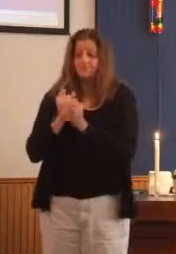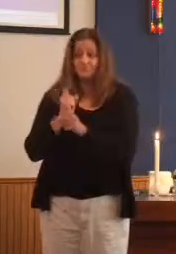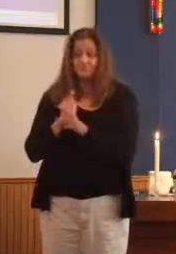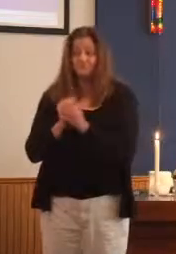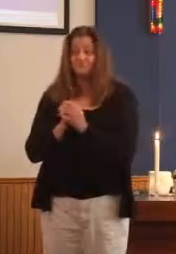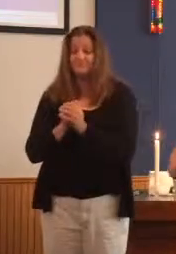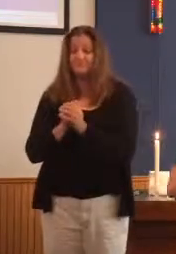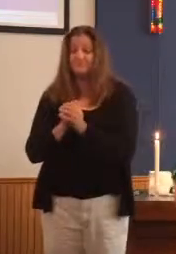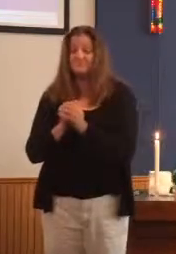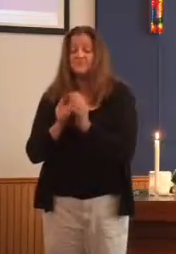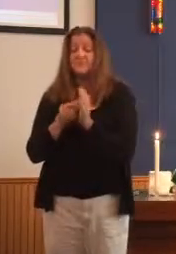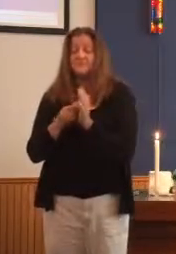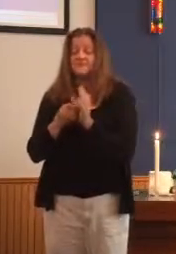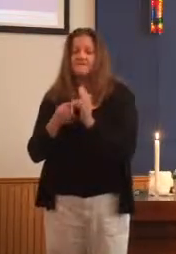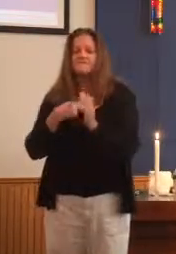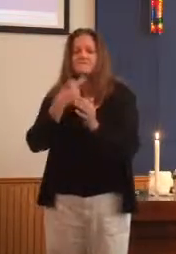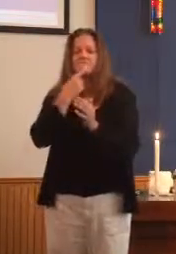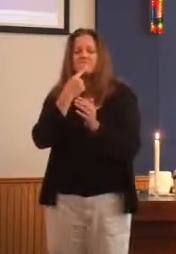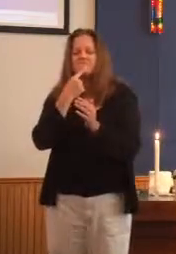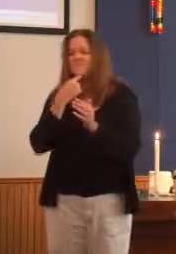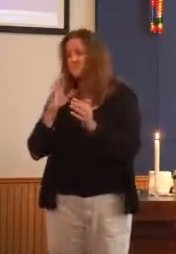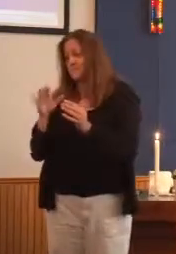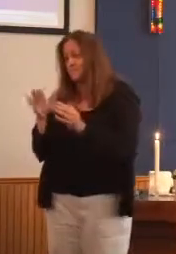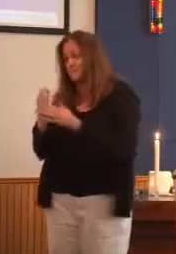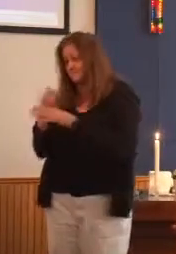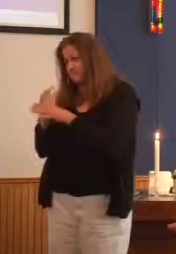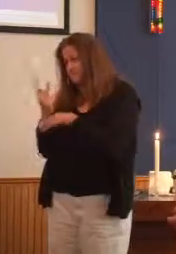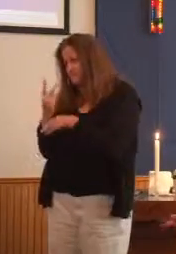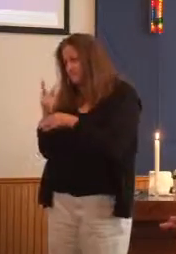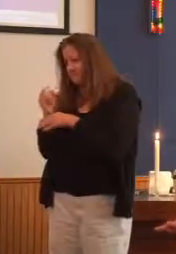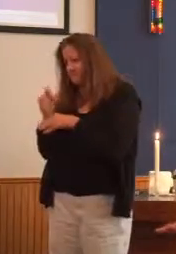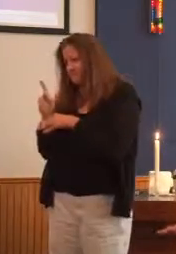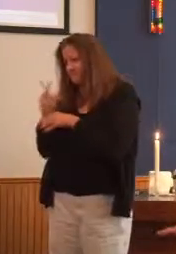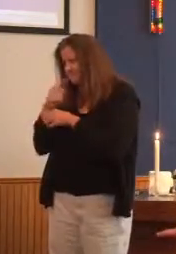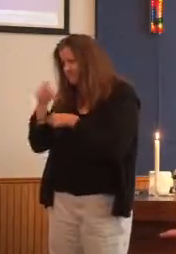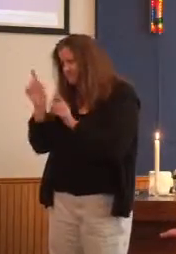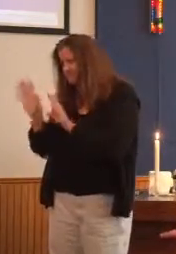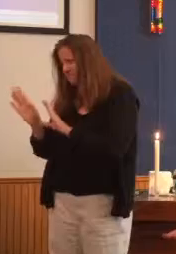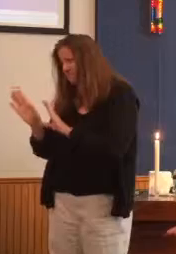And sometimes we even say that. It's just between the two of us. Let me tell you about this. Right?